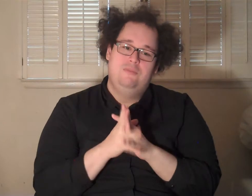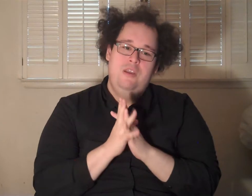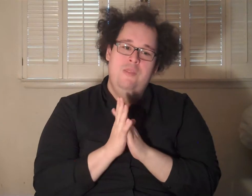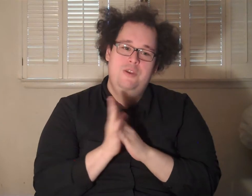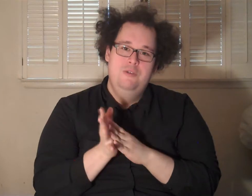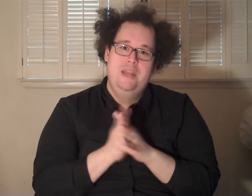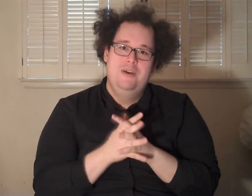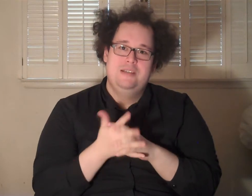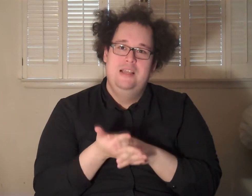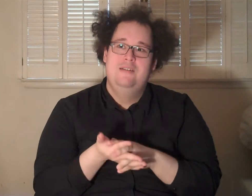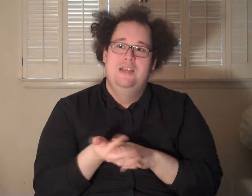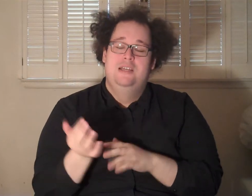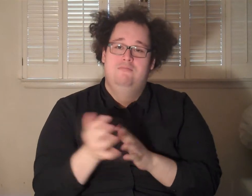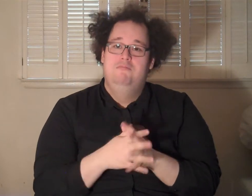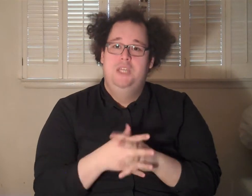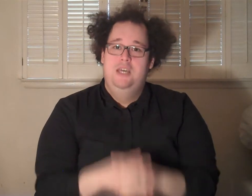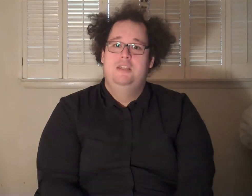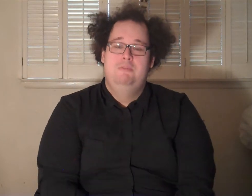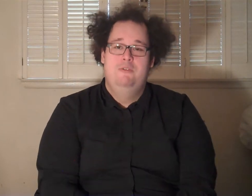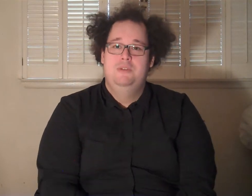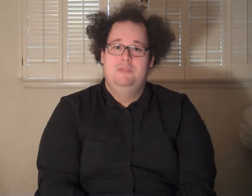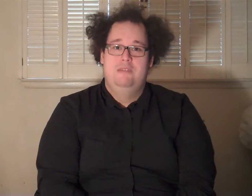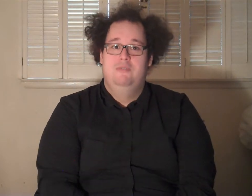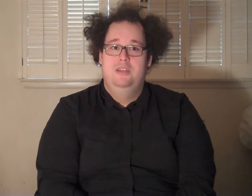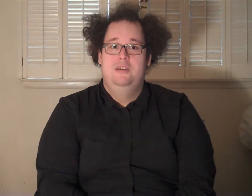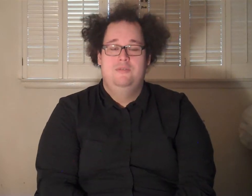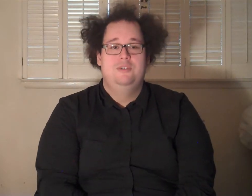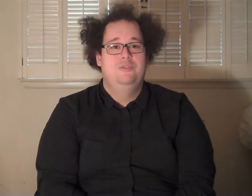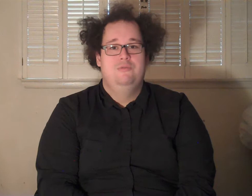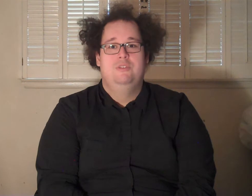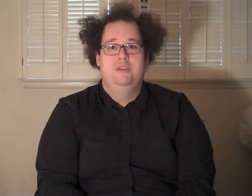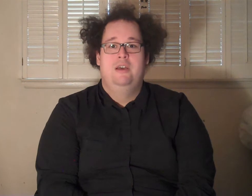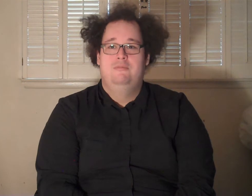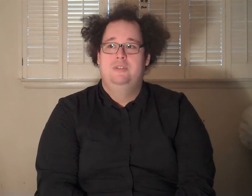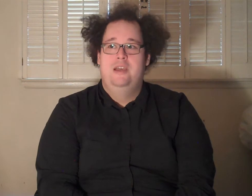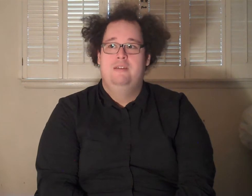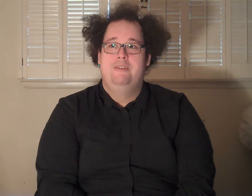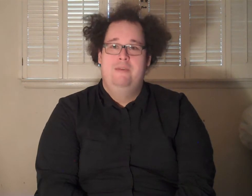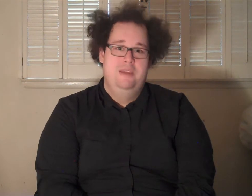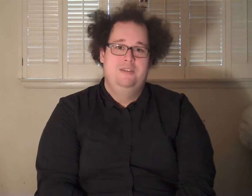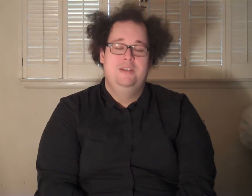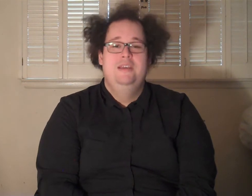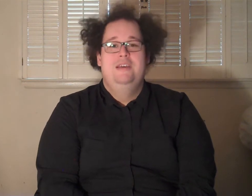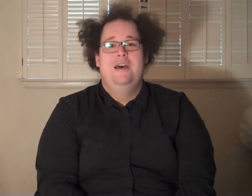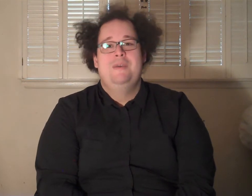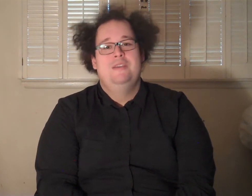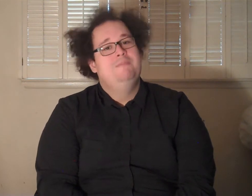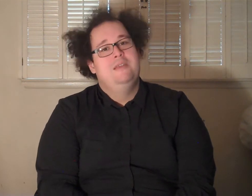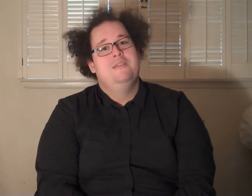Like, the new Pennywise Clown, yeah, his performance was, like, really good. I was like, shoot. It got, yeah, got me into it. I mean, is it better